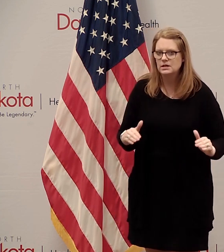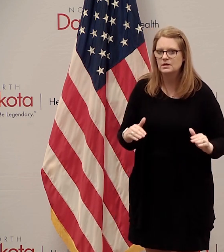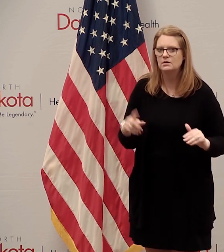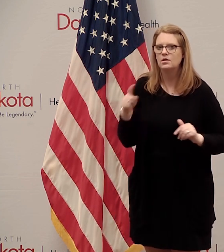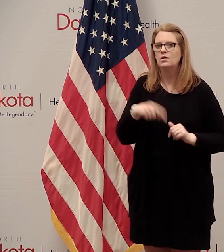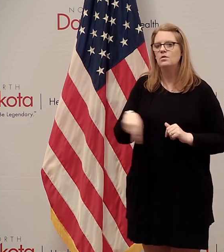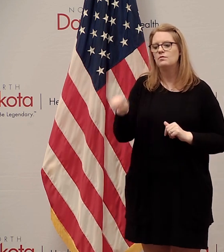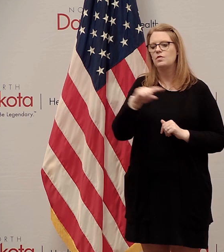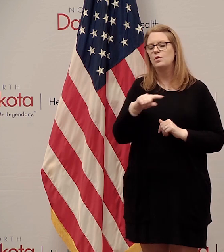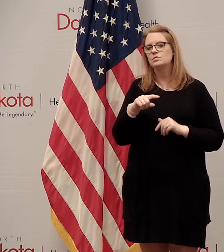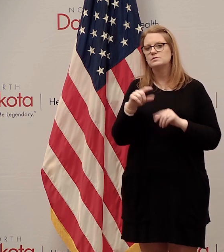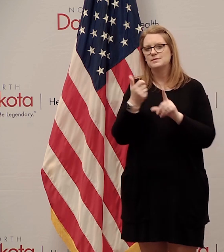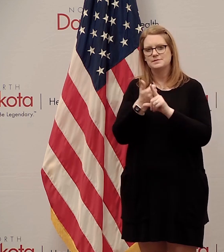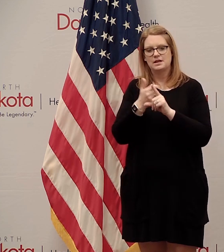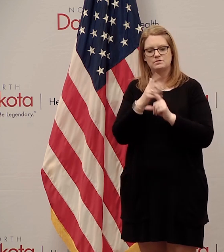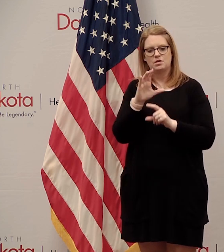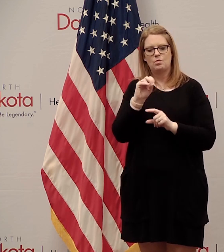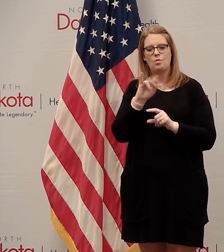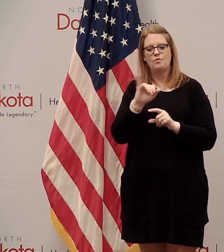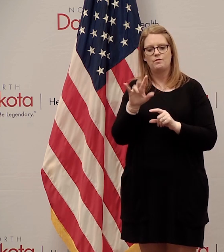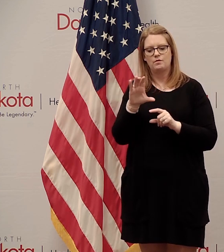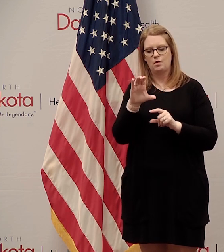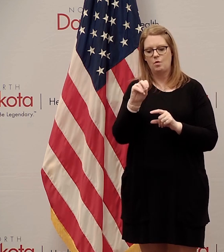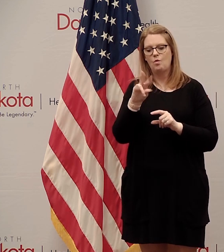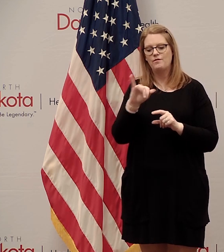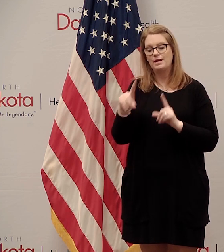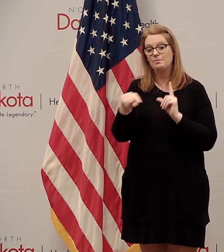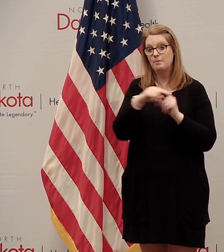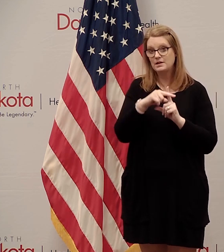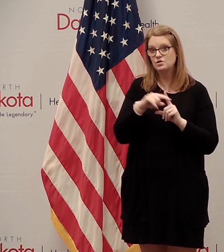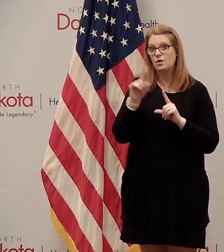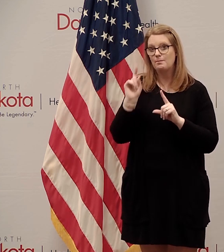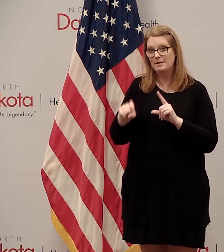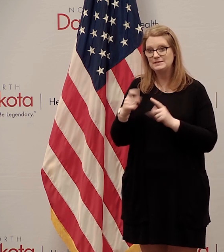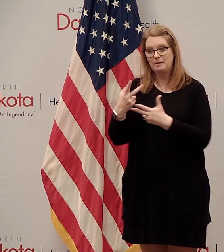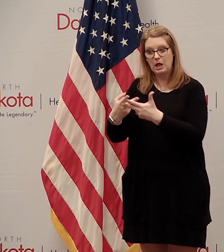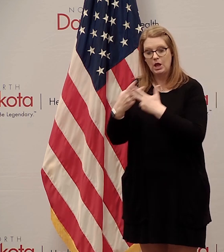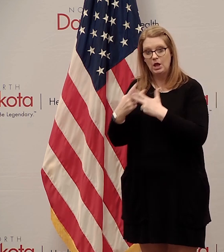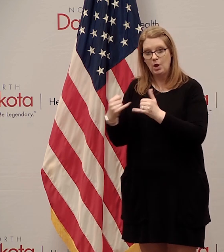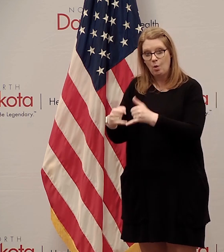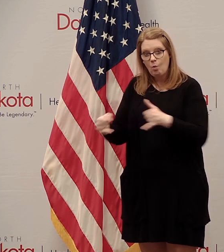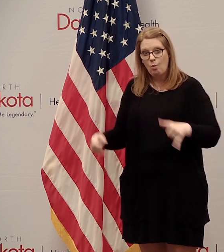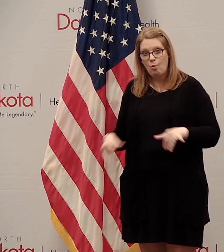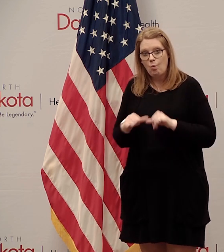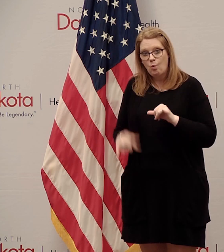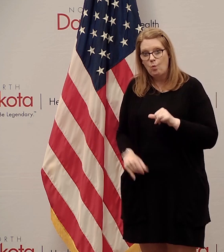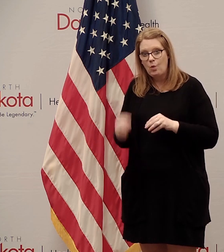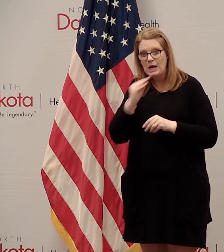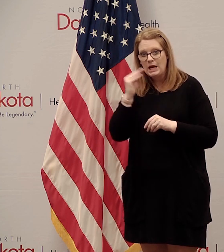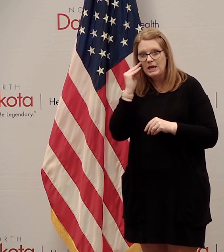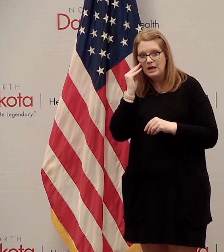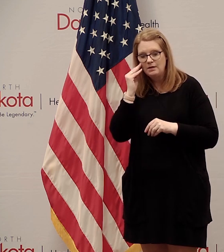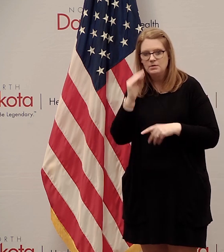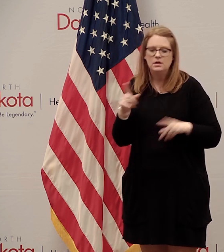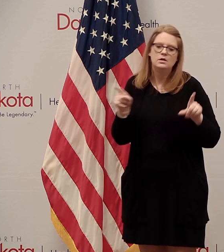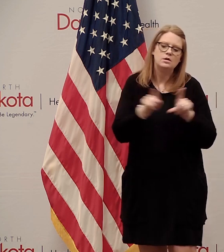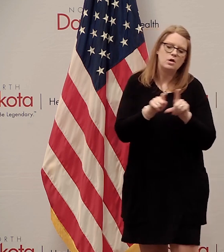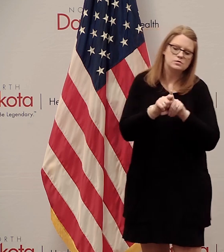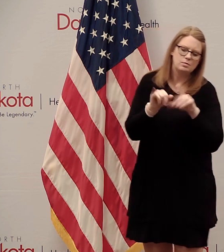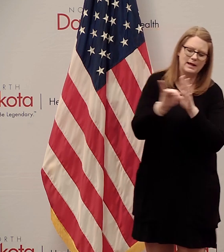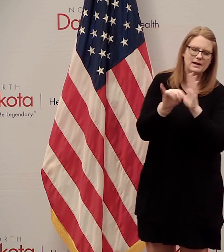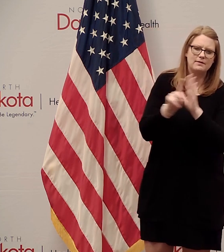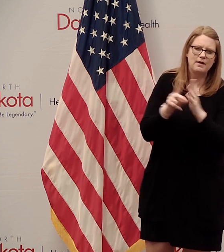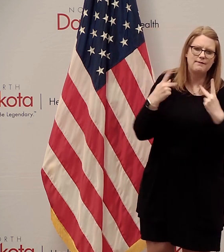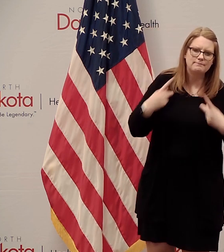or need to be quarantined. And while doing that, we're also able to identify any physical or mental health concerns